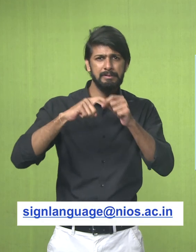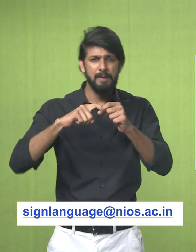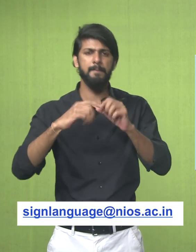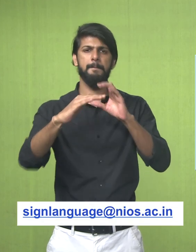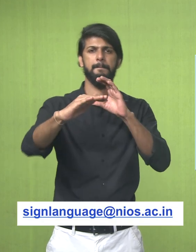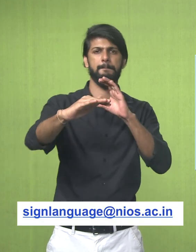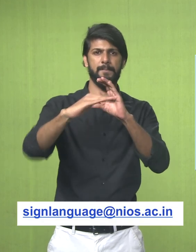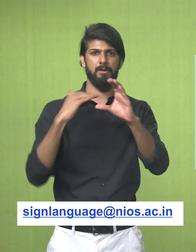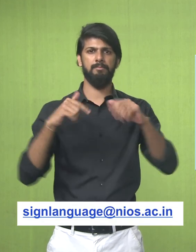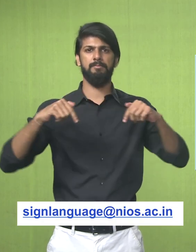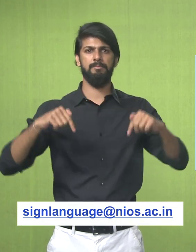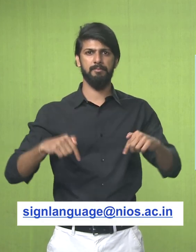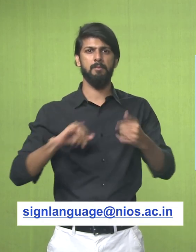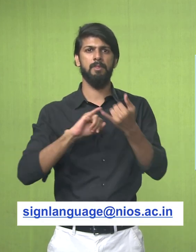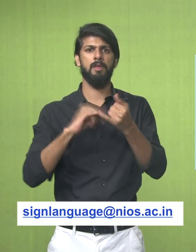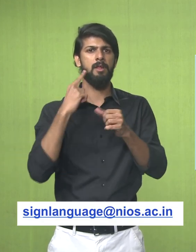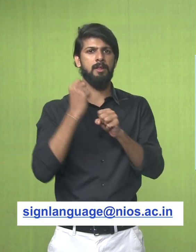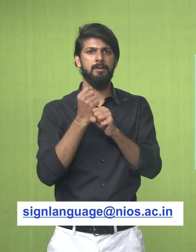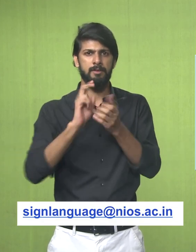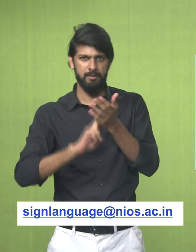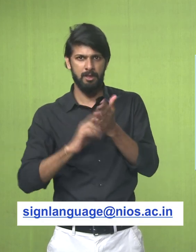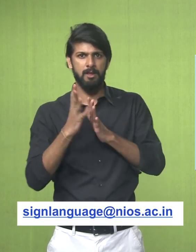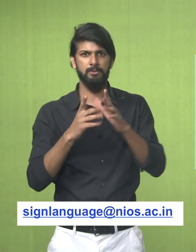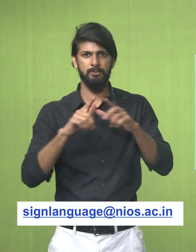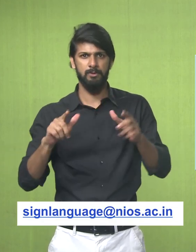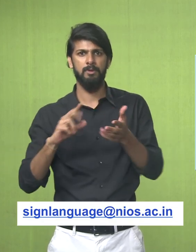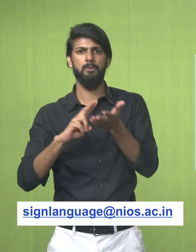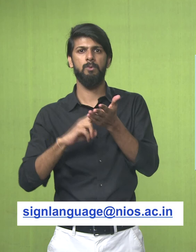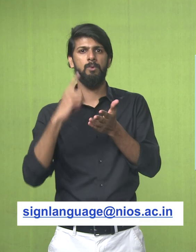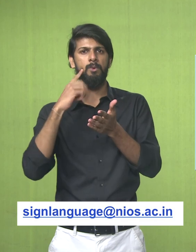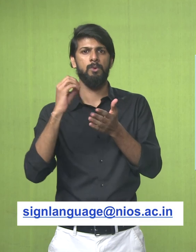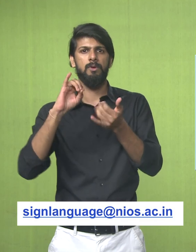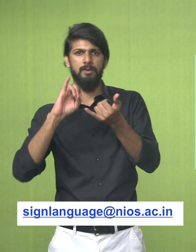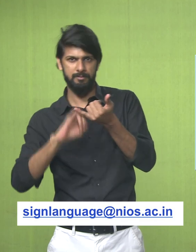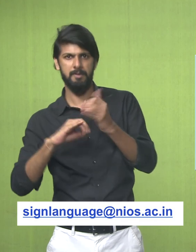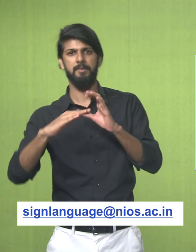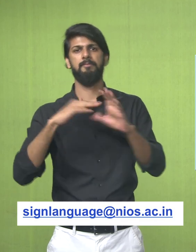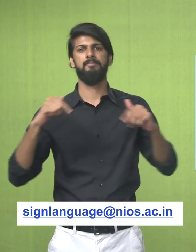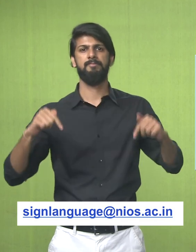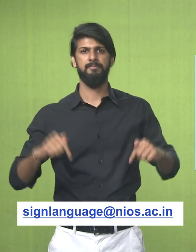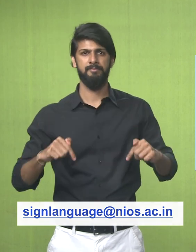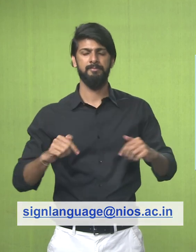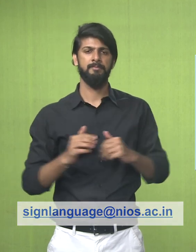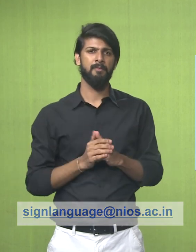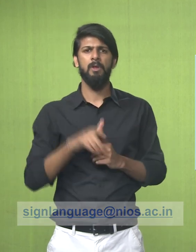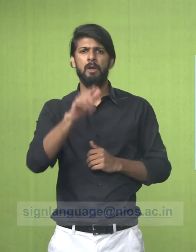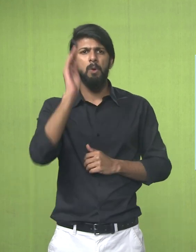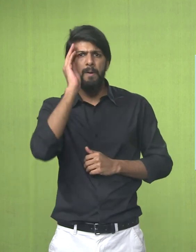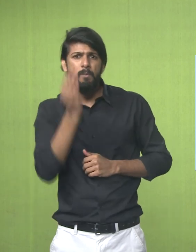If You Have Any Queries You Can Email Us At Sign Language At The Rate Ni Os Dot A C Dot In For More